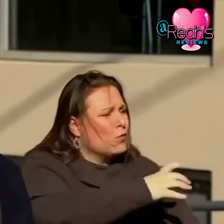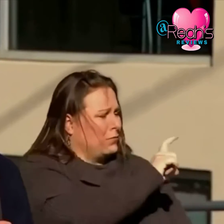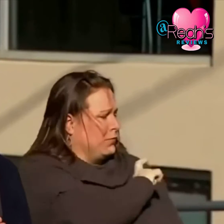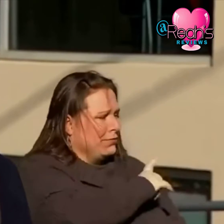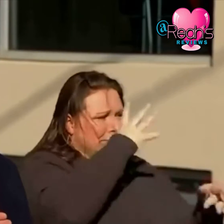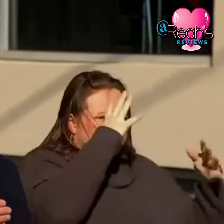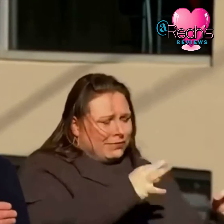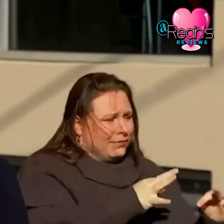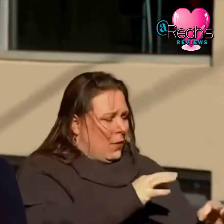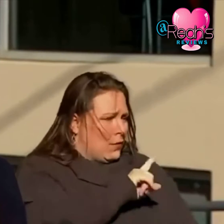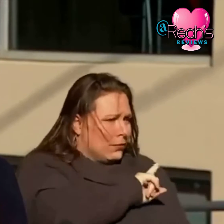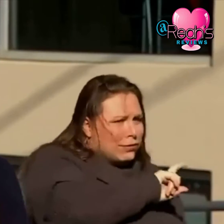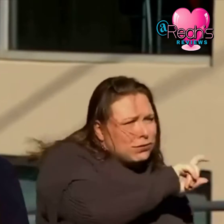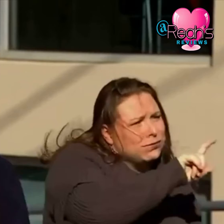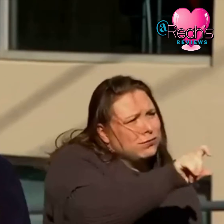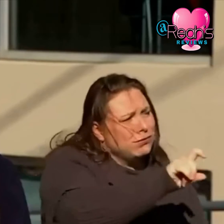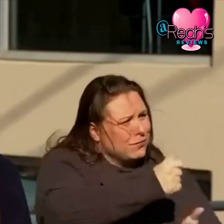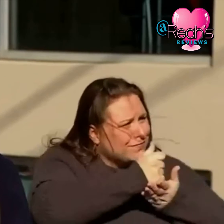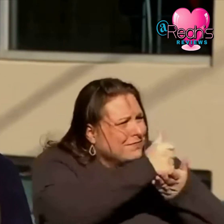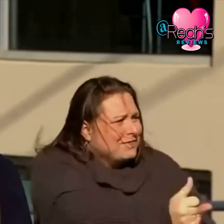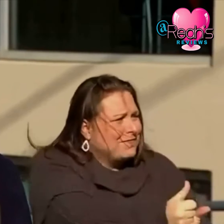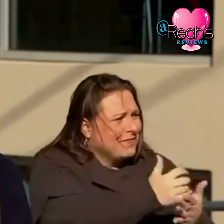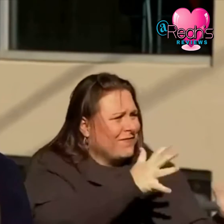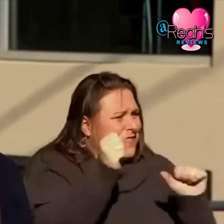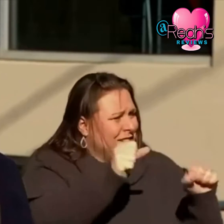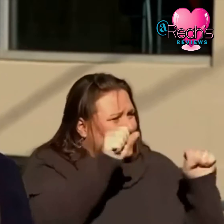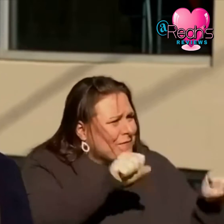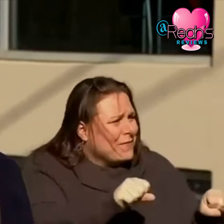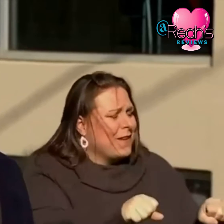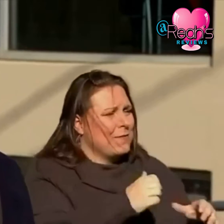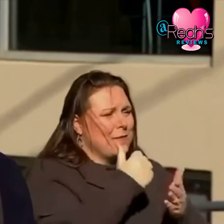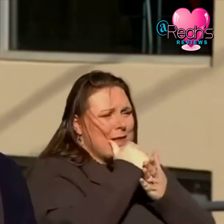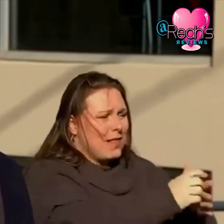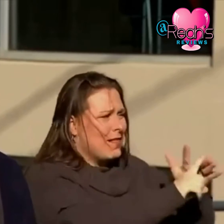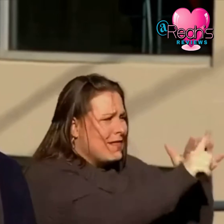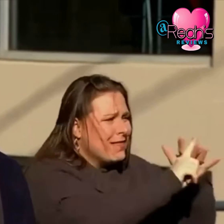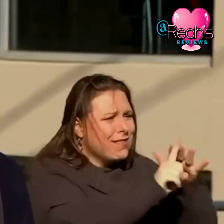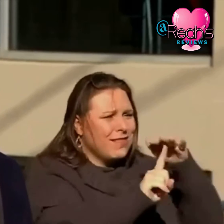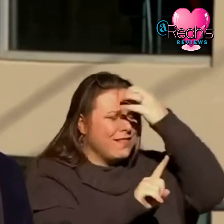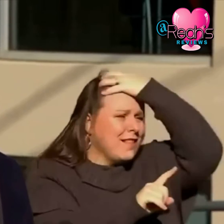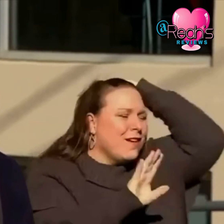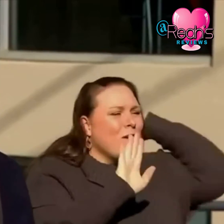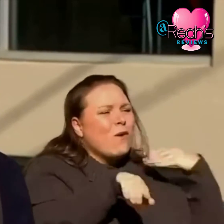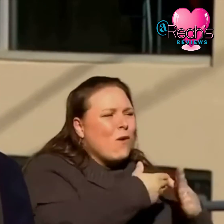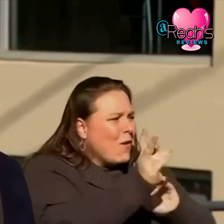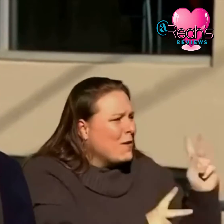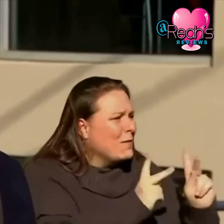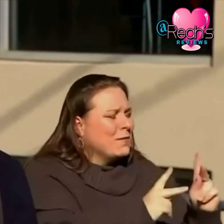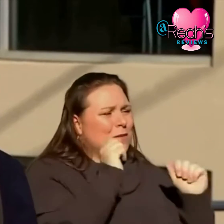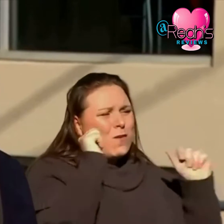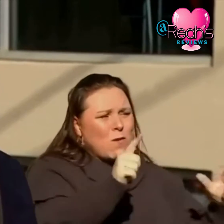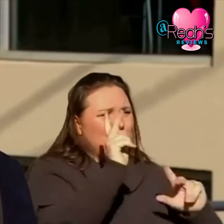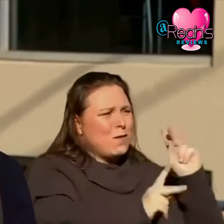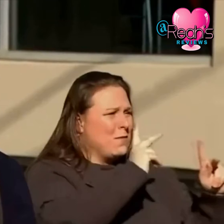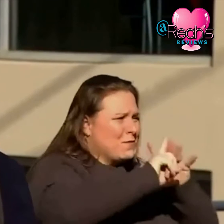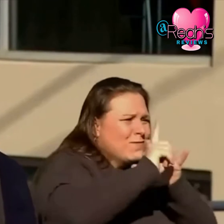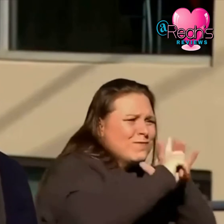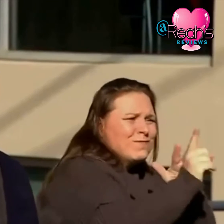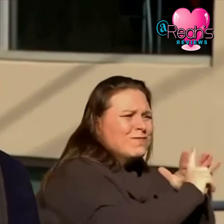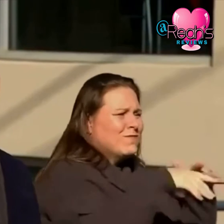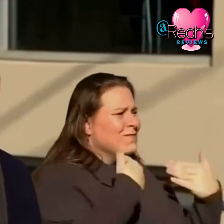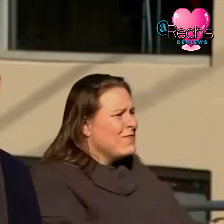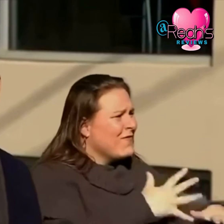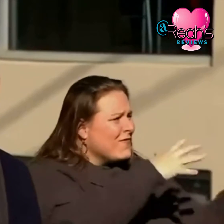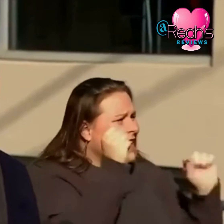instead of heading in the other direction headed towards that they evacuated that area got all the citizens out of there I'm quite